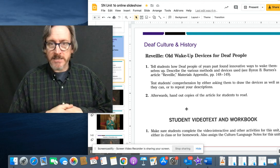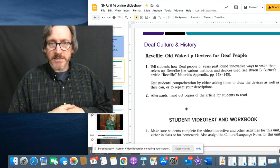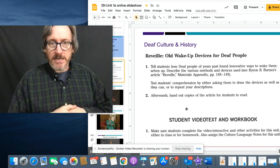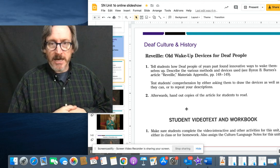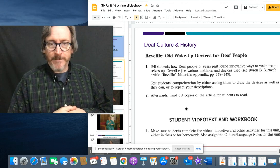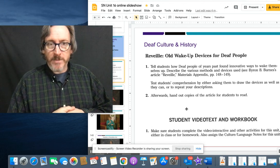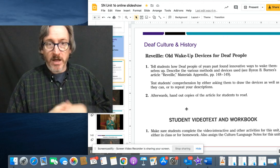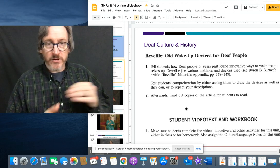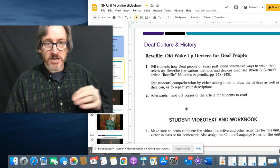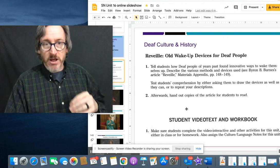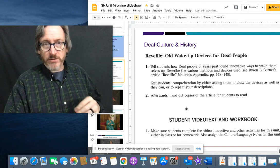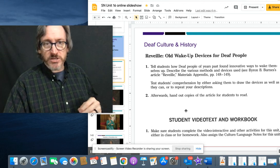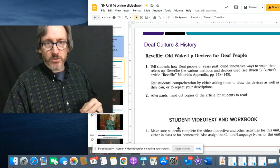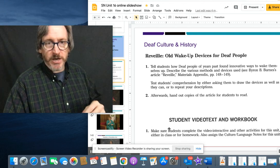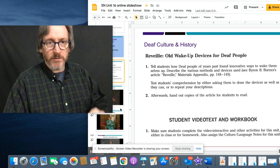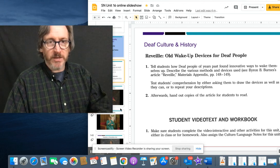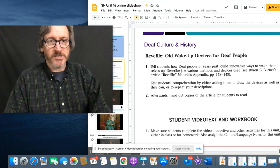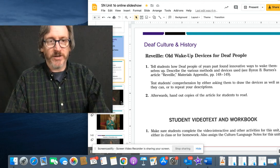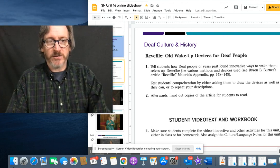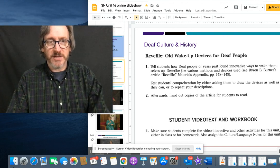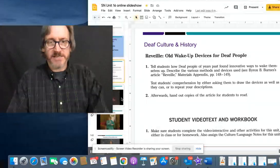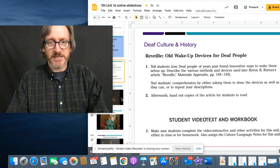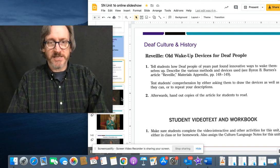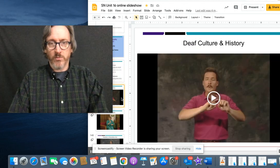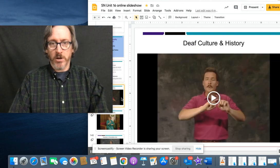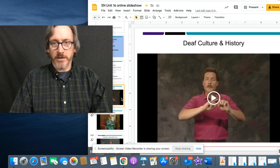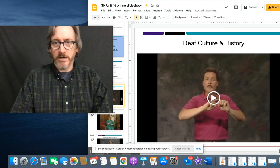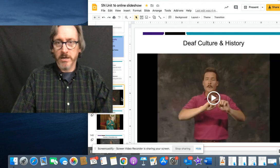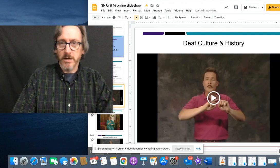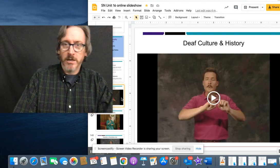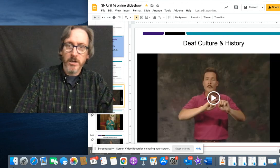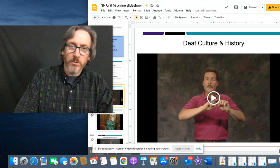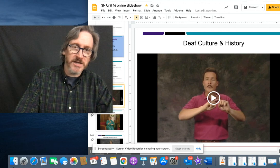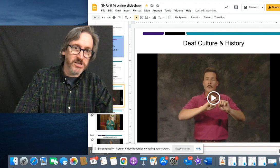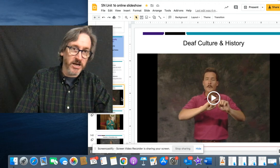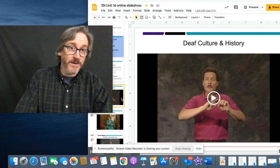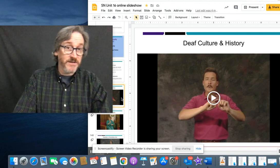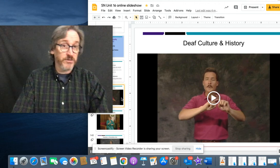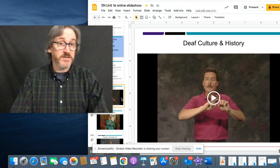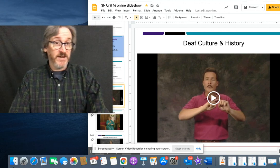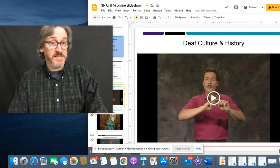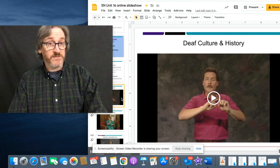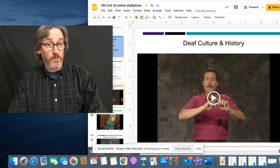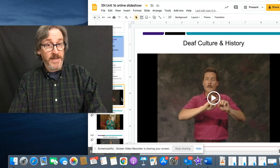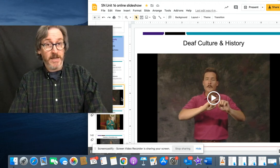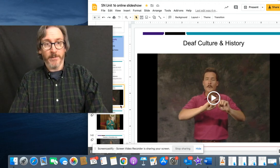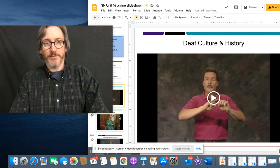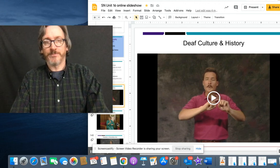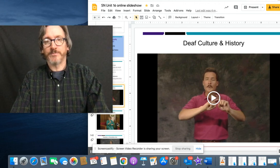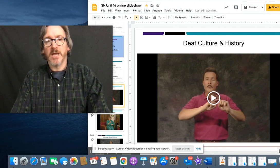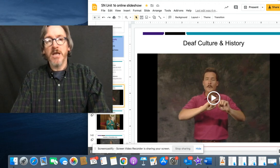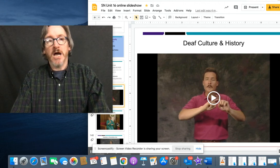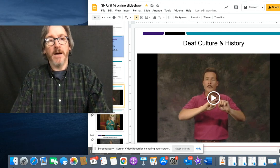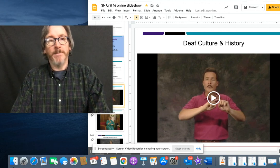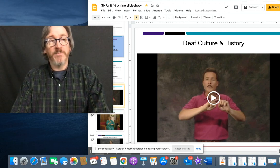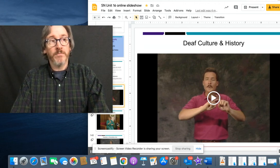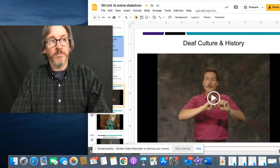And there's another story. So here, this is the one where he's talking about different devices for waking up.